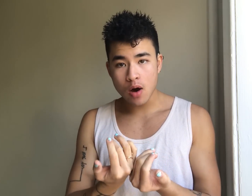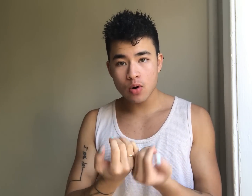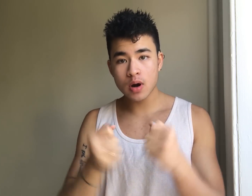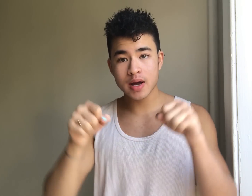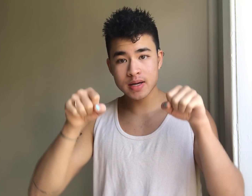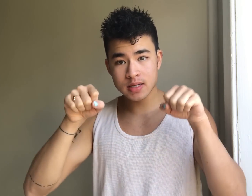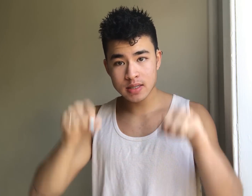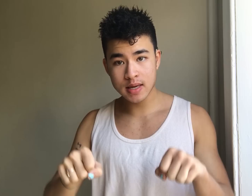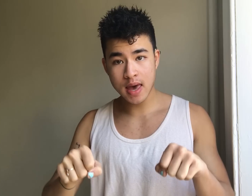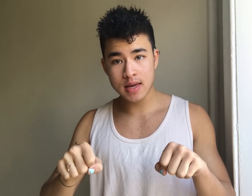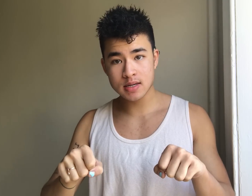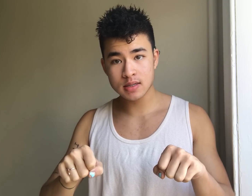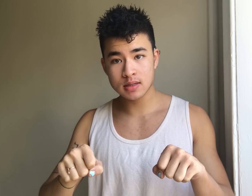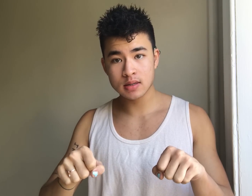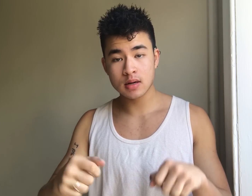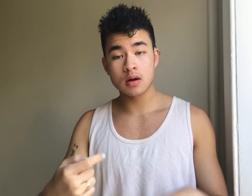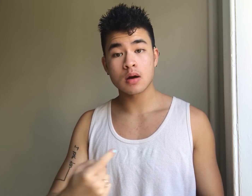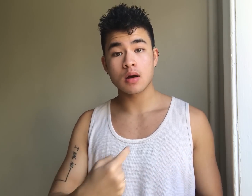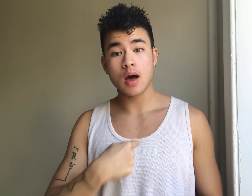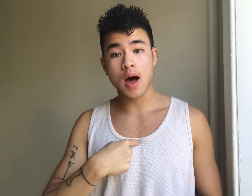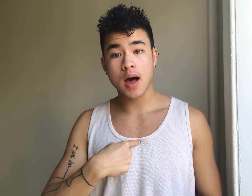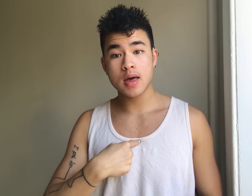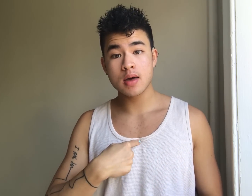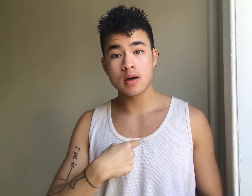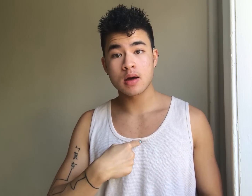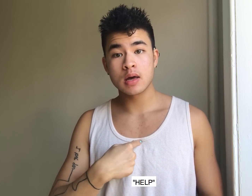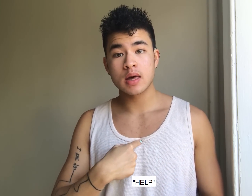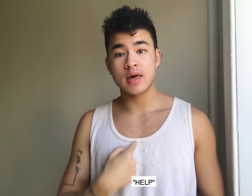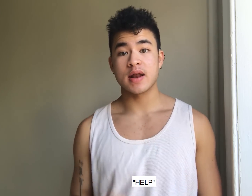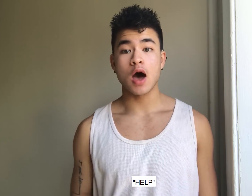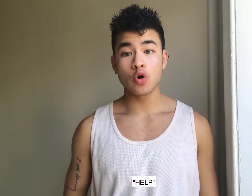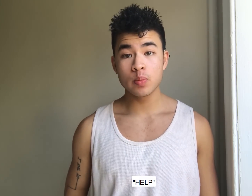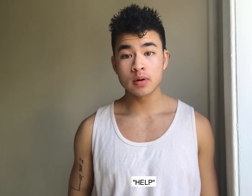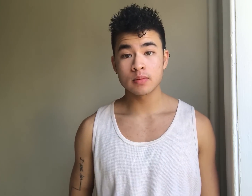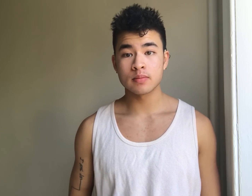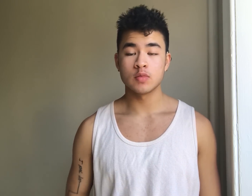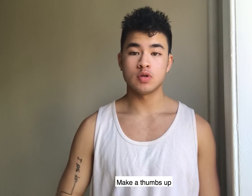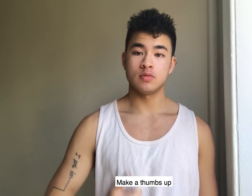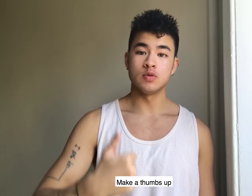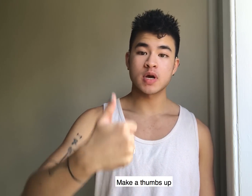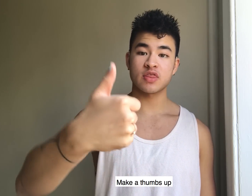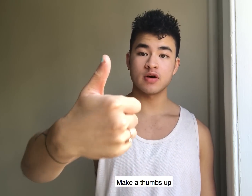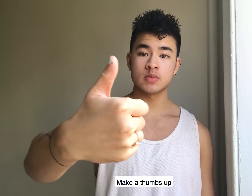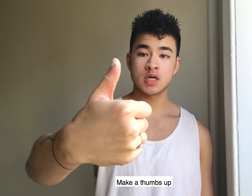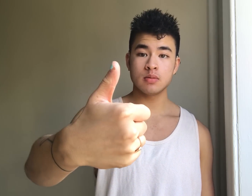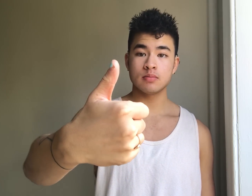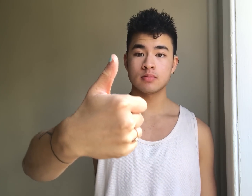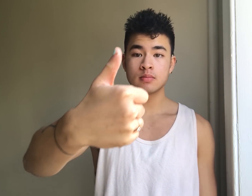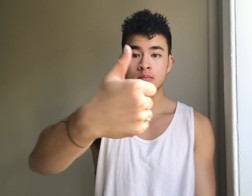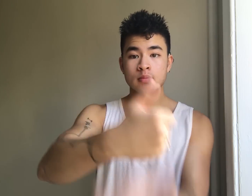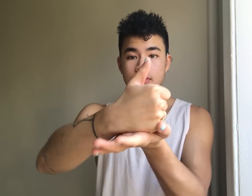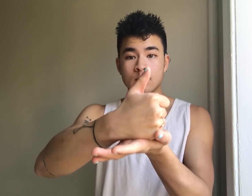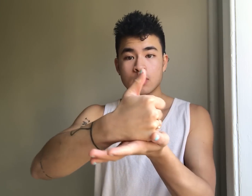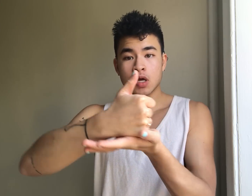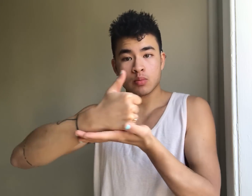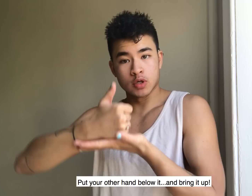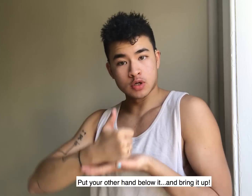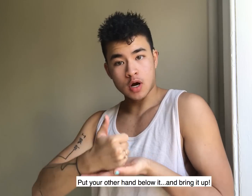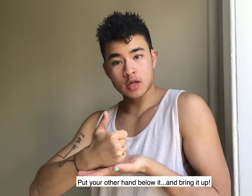can I and help you make a thumbs up put your other